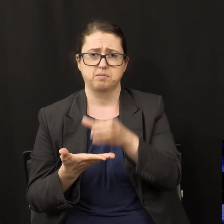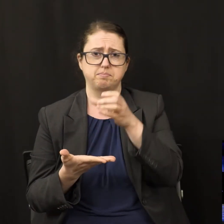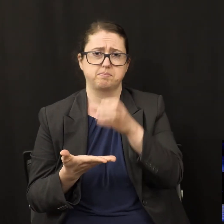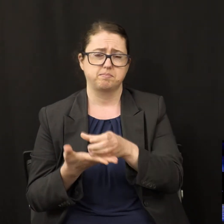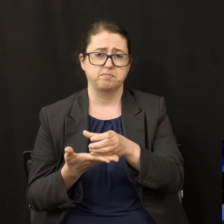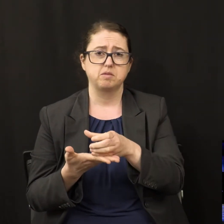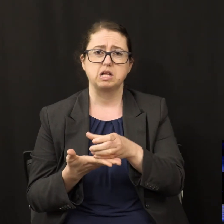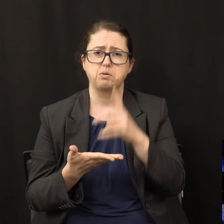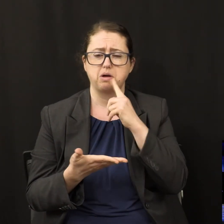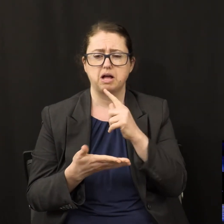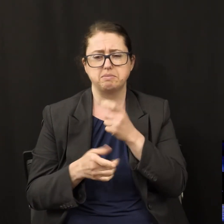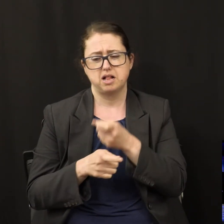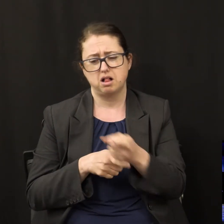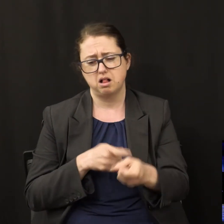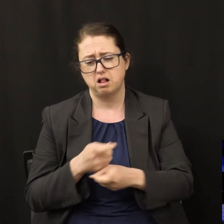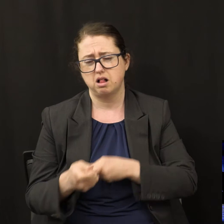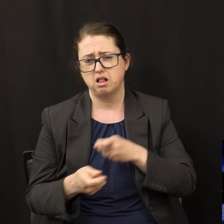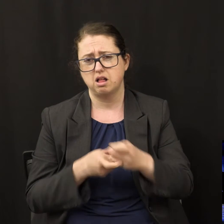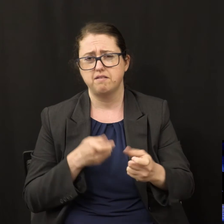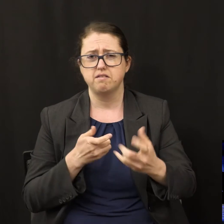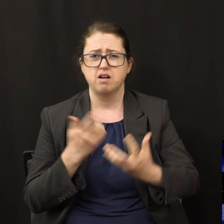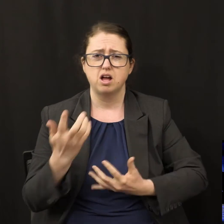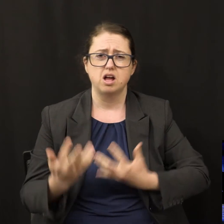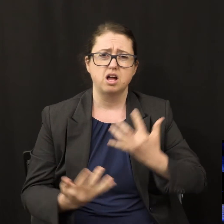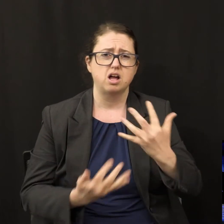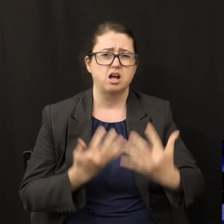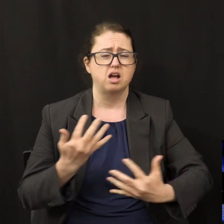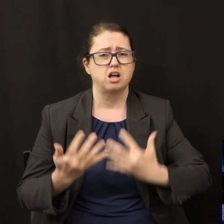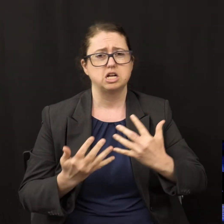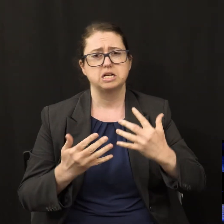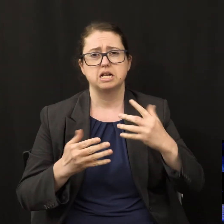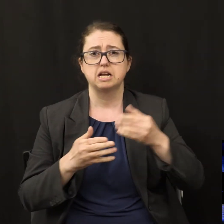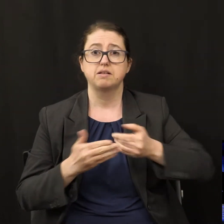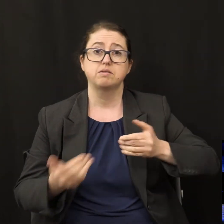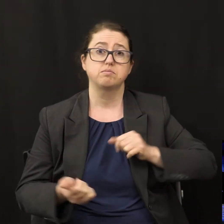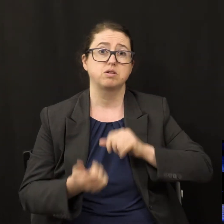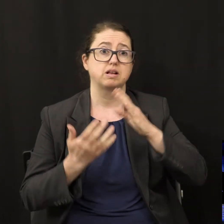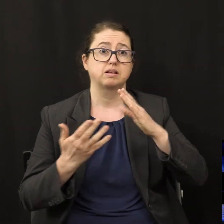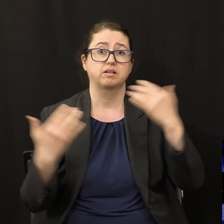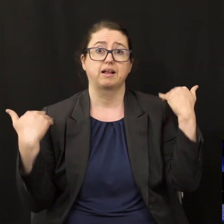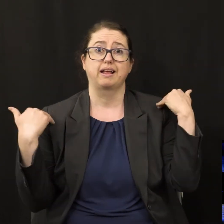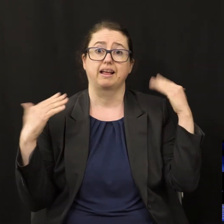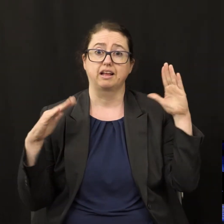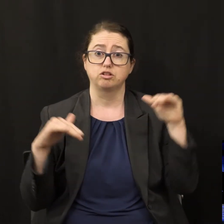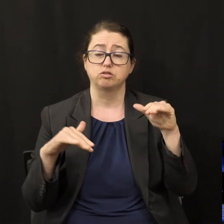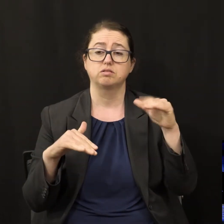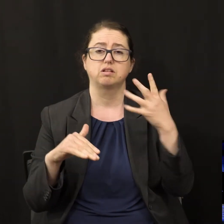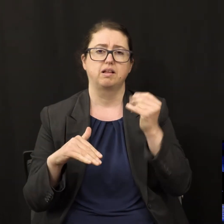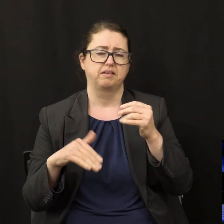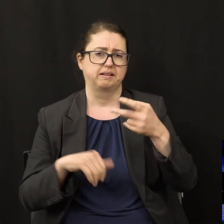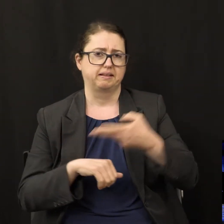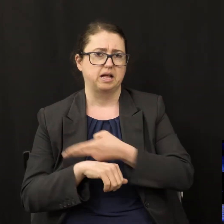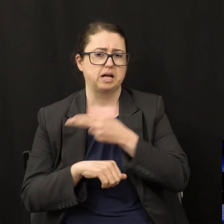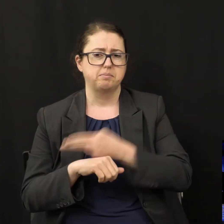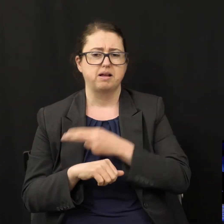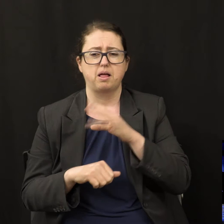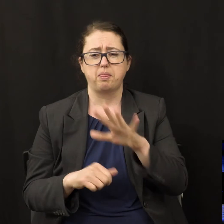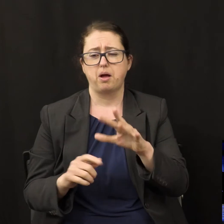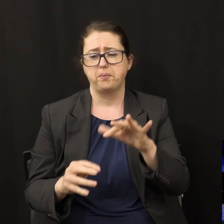tormented with fire and brimstone in the presence of the holy angels and in the presence of the lamb. And the smoke of their torment ascends